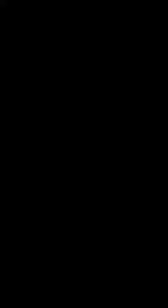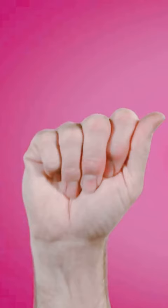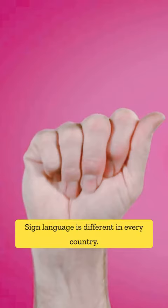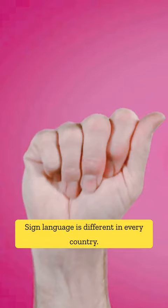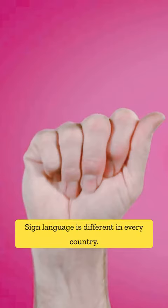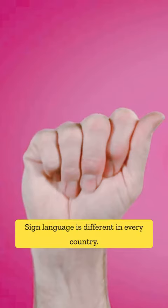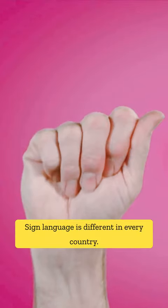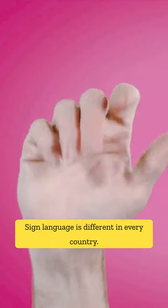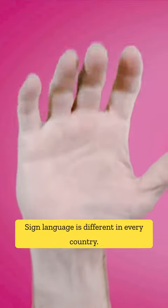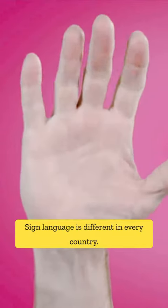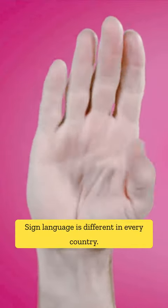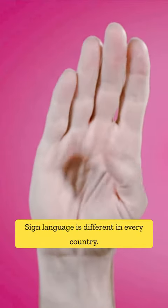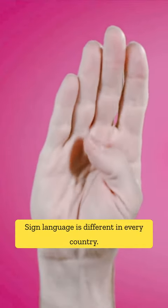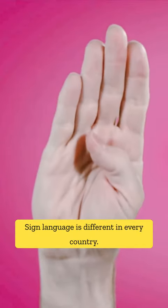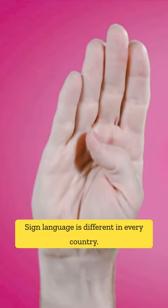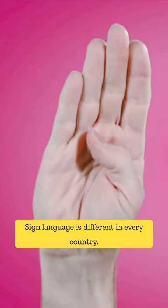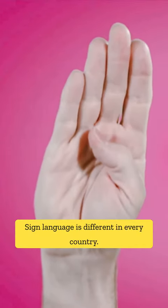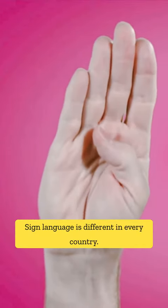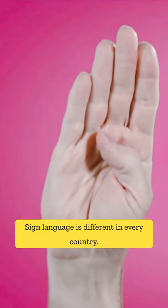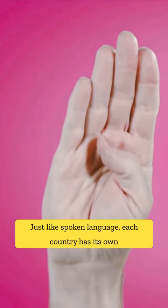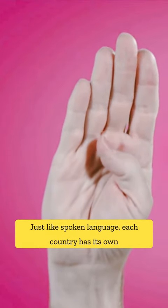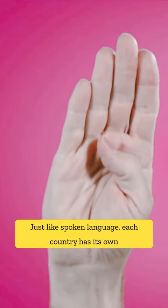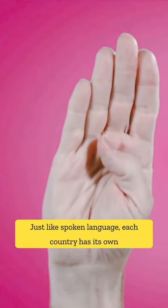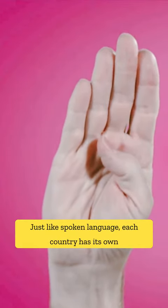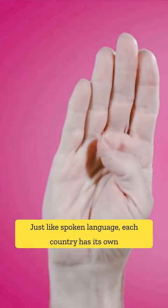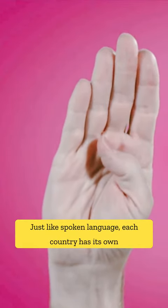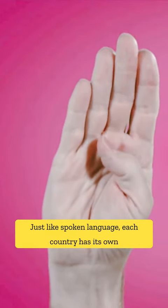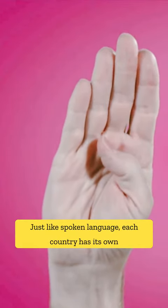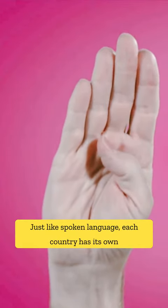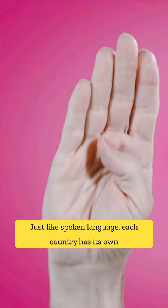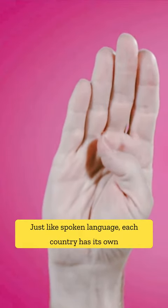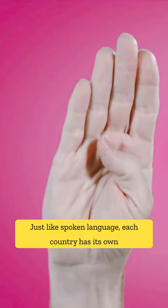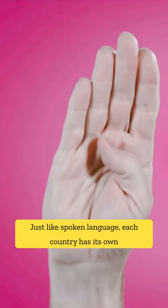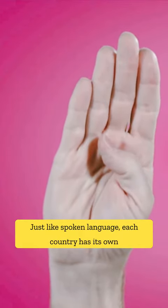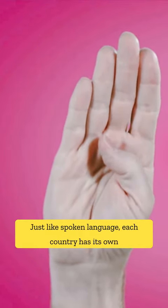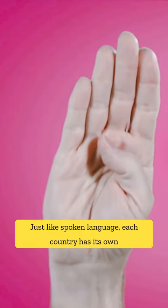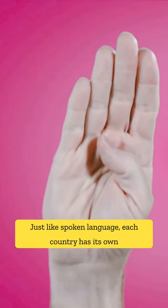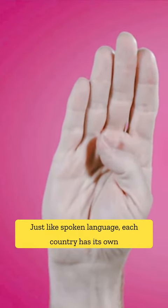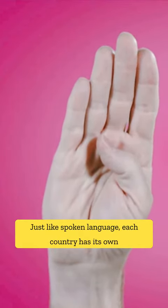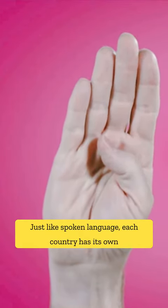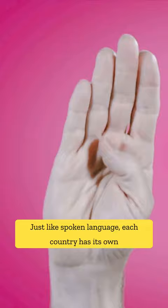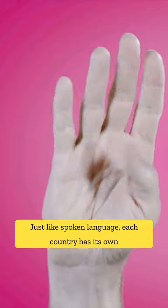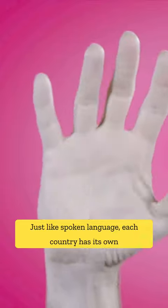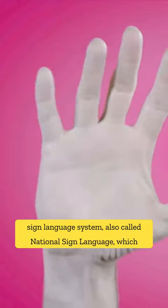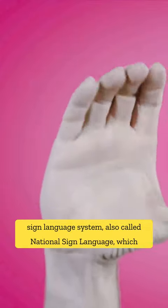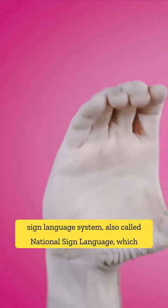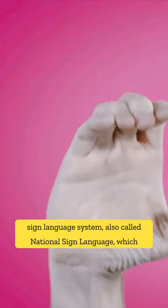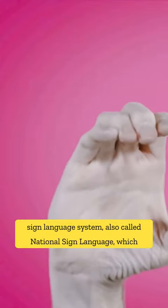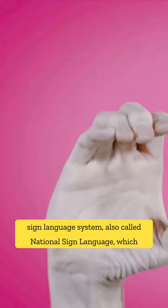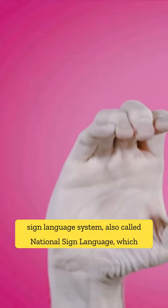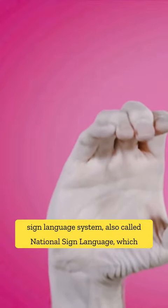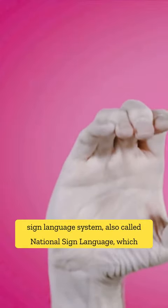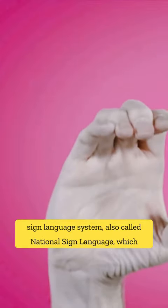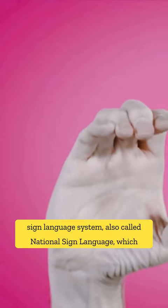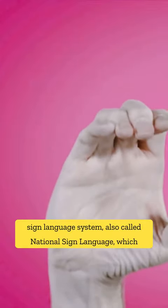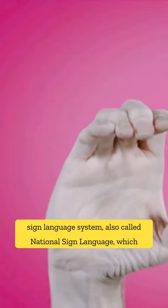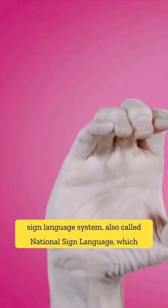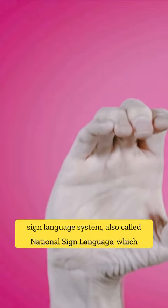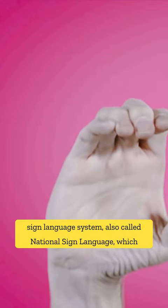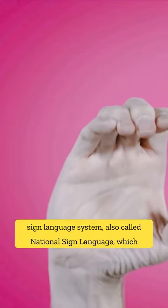Sign language is different in every country, just like spoken language. Each country has its own sign language system, also called national